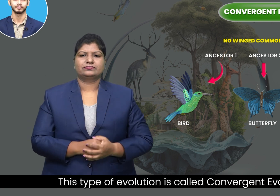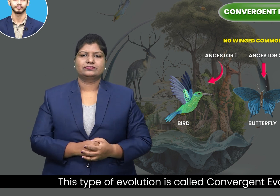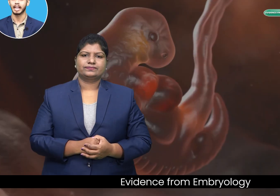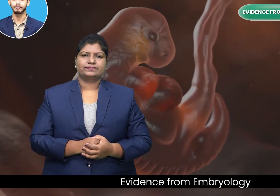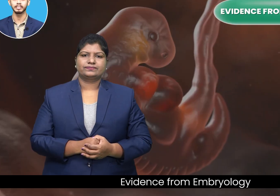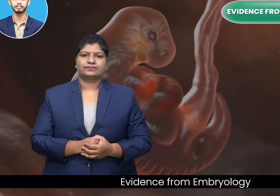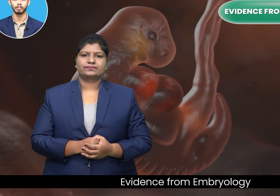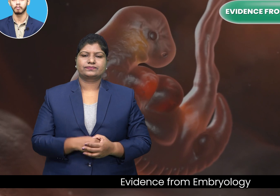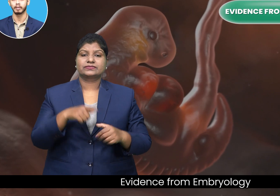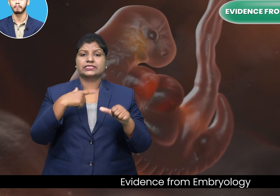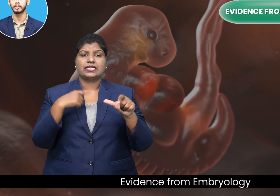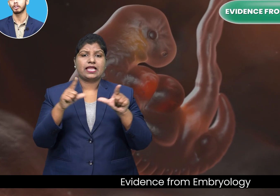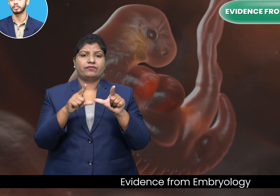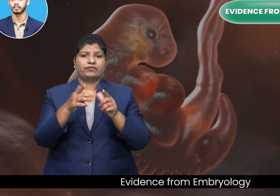Evidence from embryology.